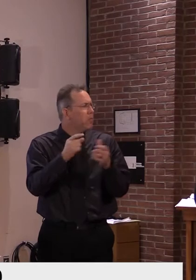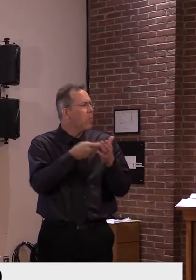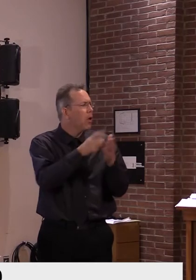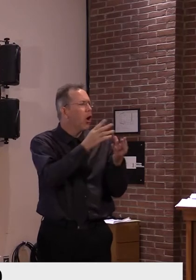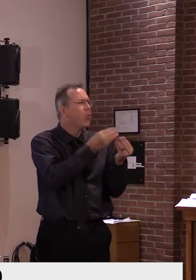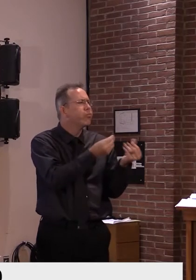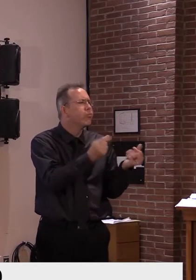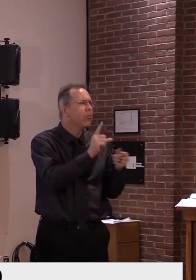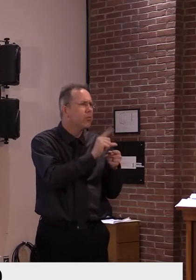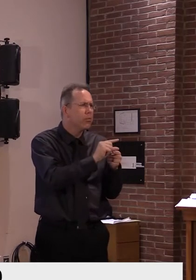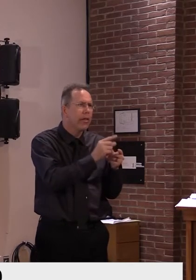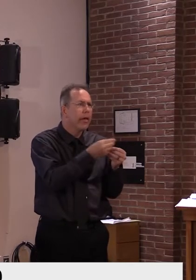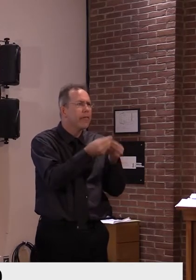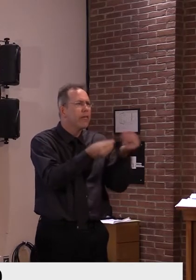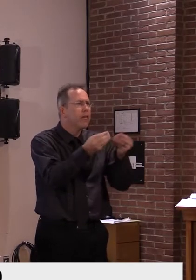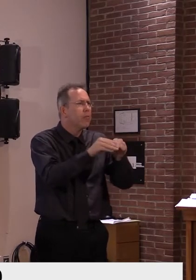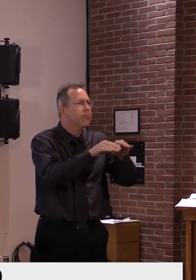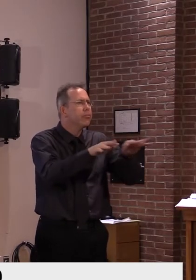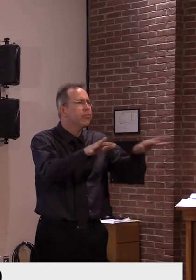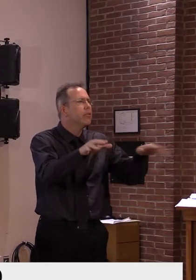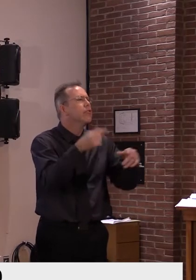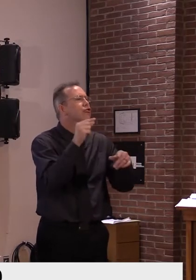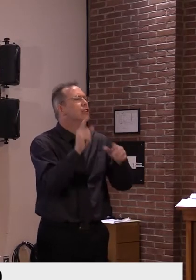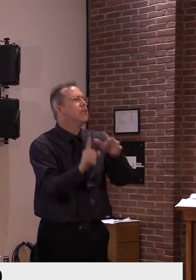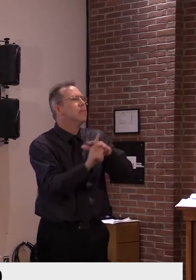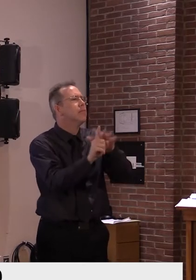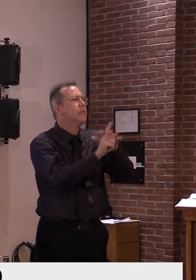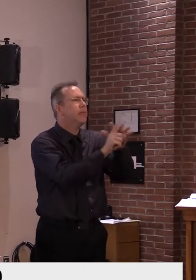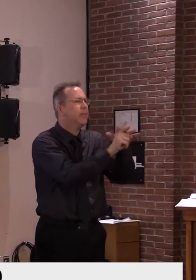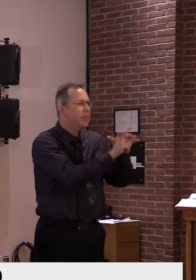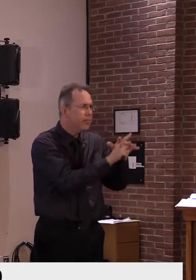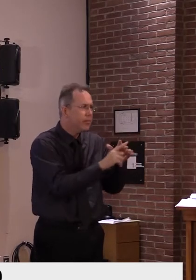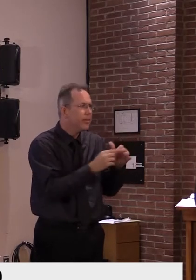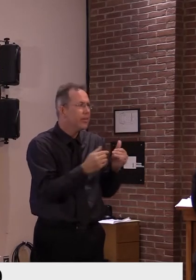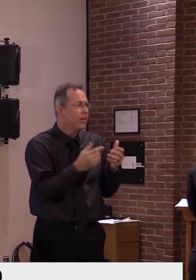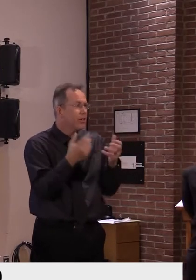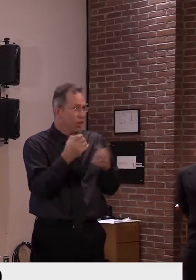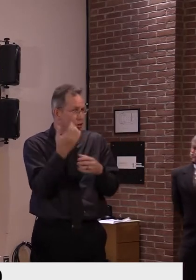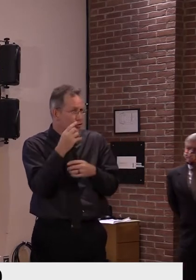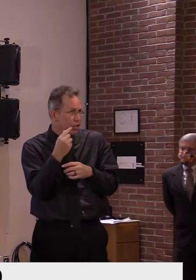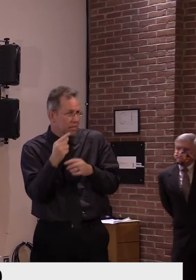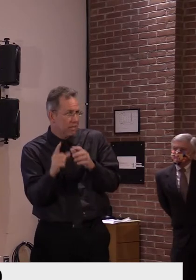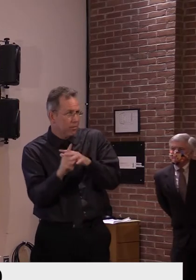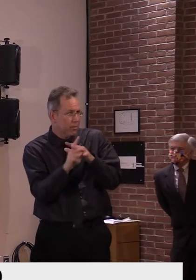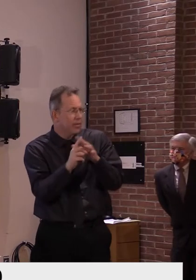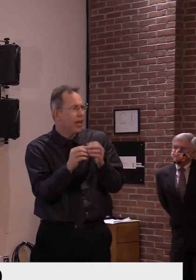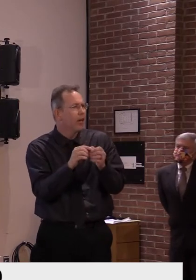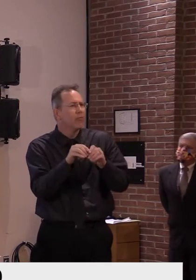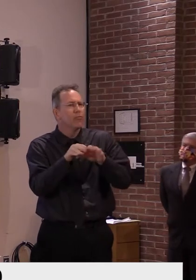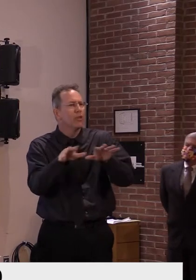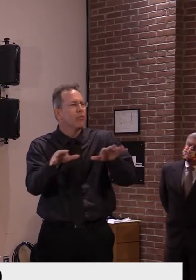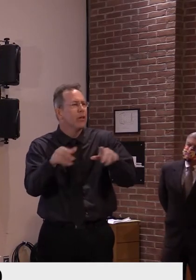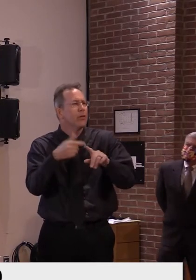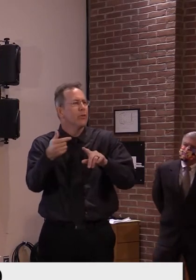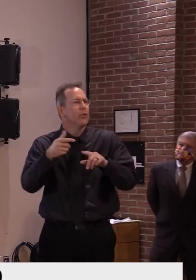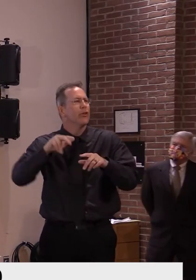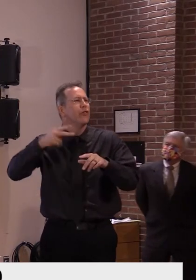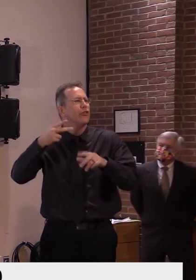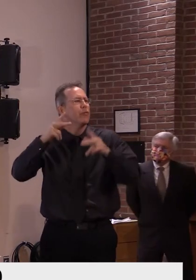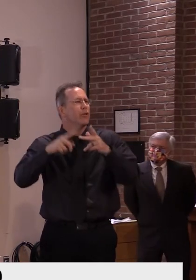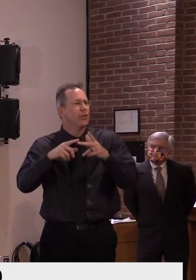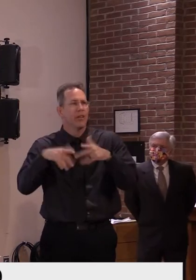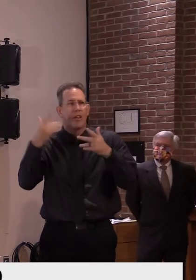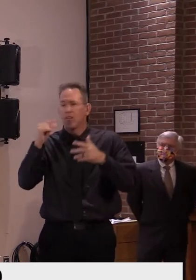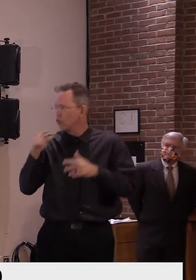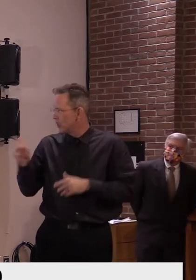Now we have the darker green decaying off, and the lighter green, tertiary infections. Many of these people on the